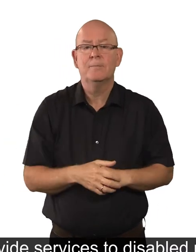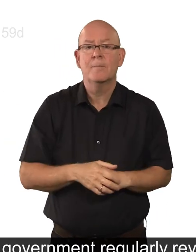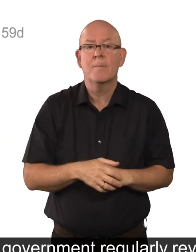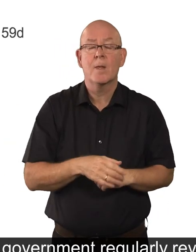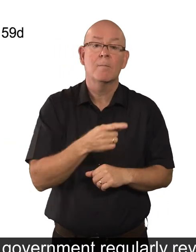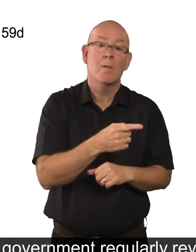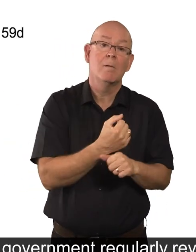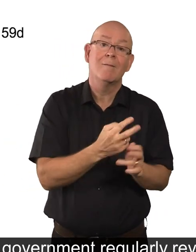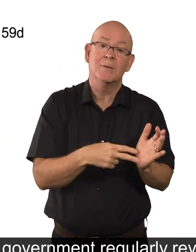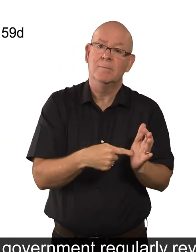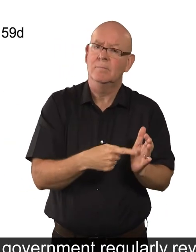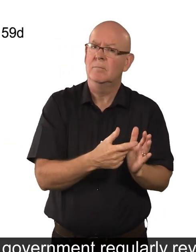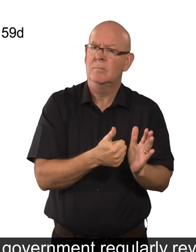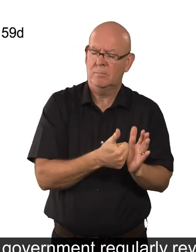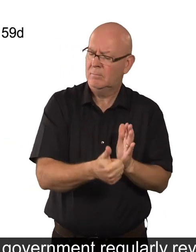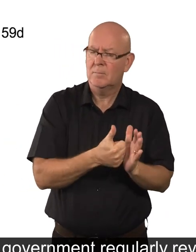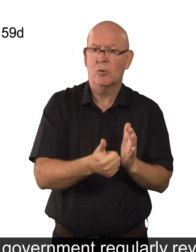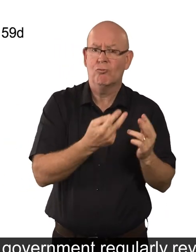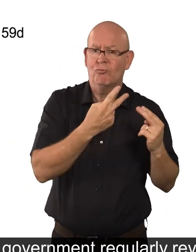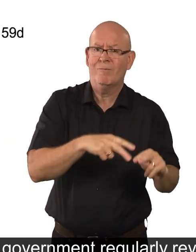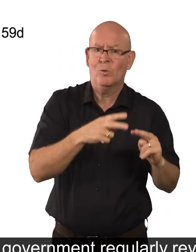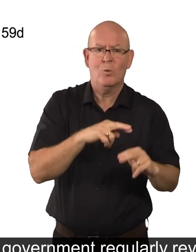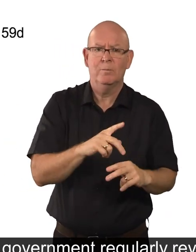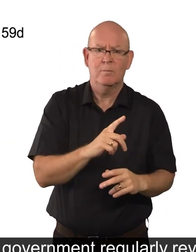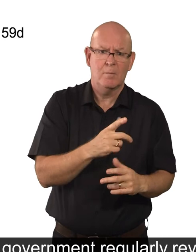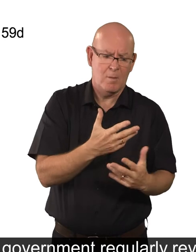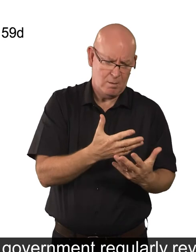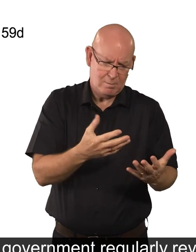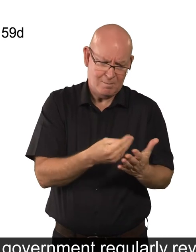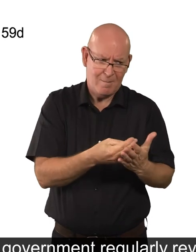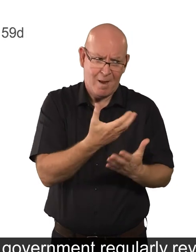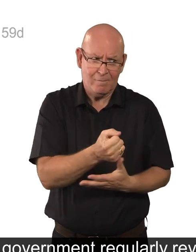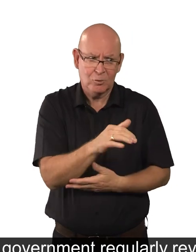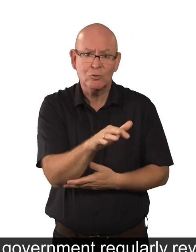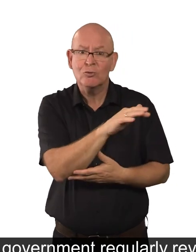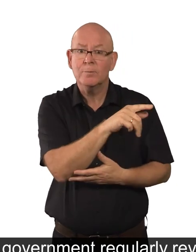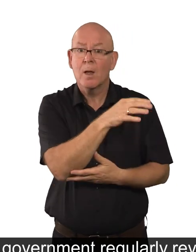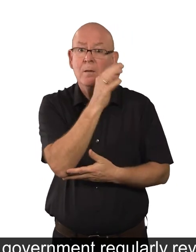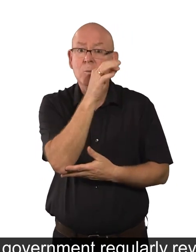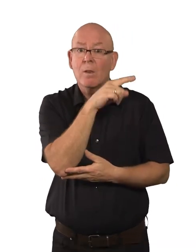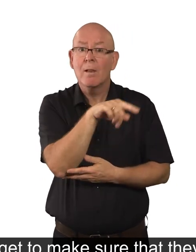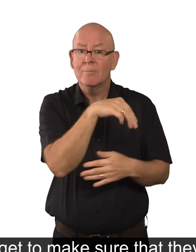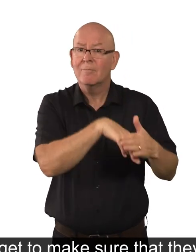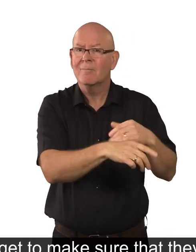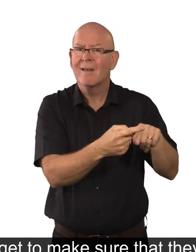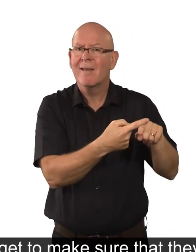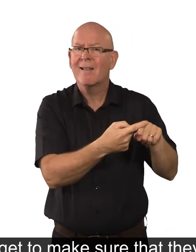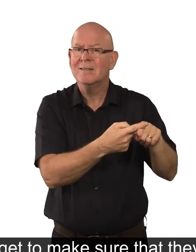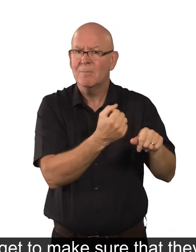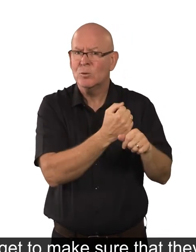The Government regularly reviews how much money councils in England get to make sure that they can